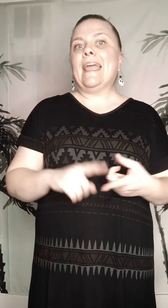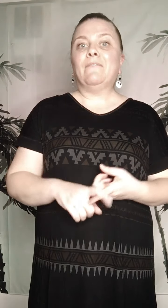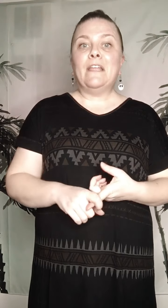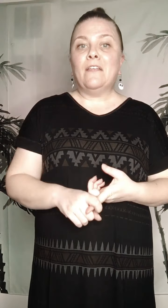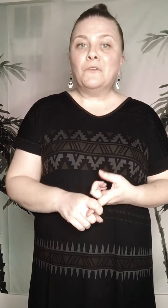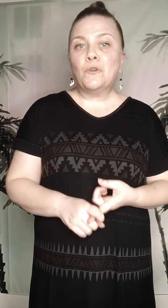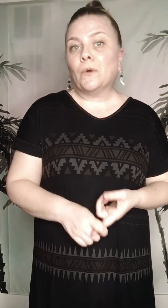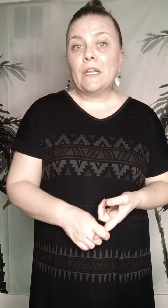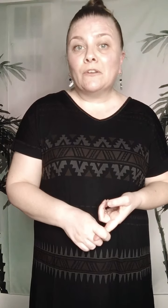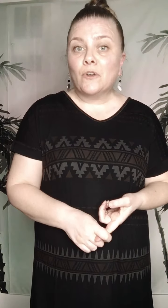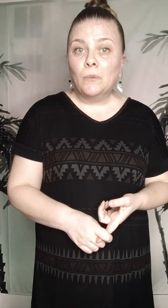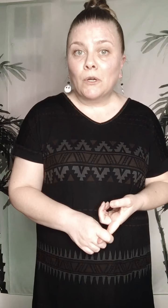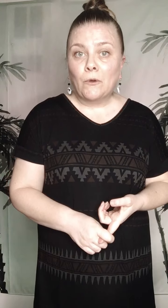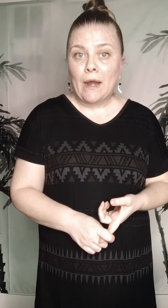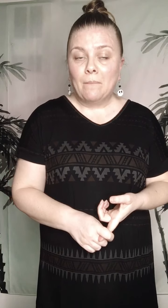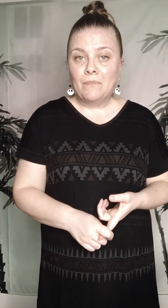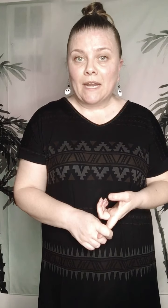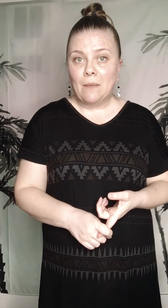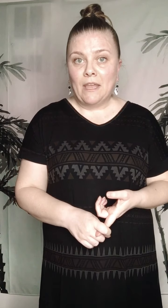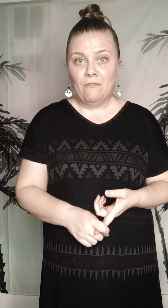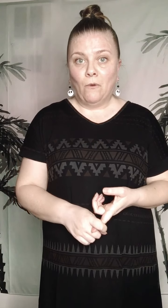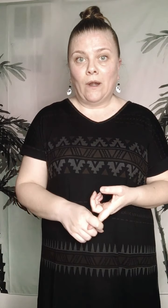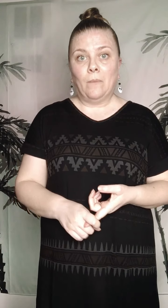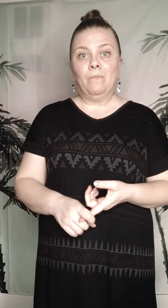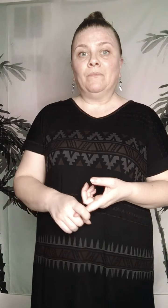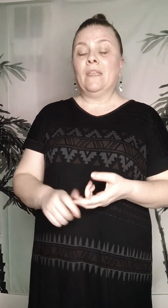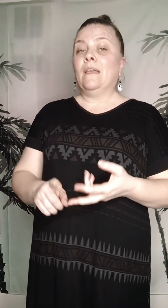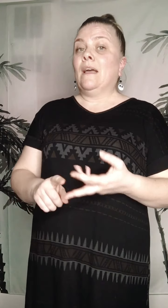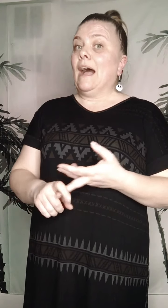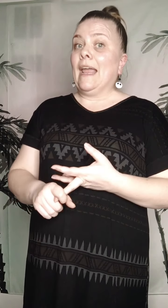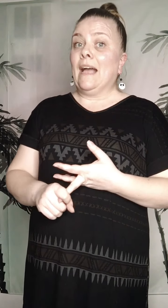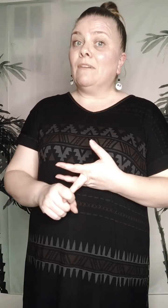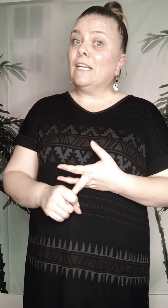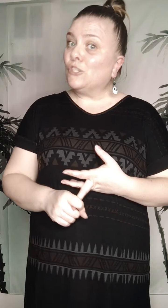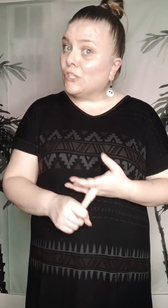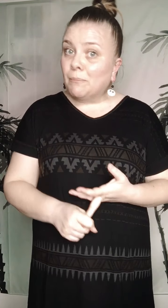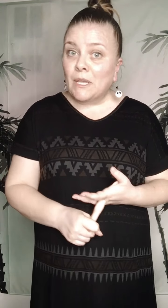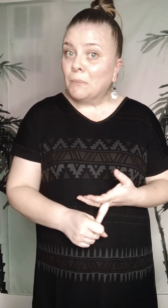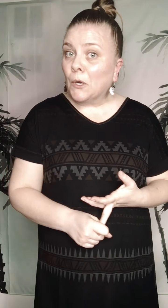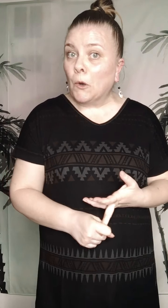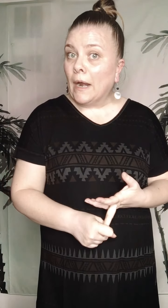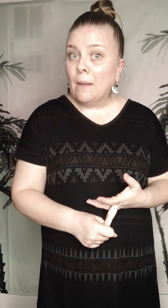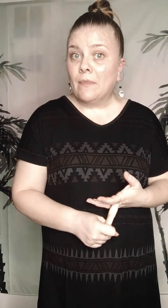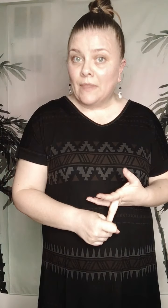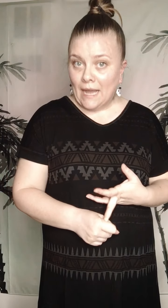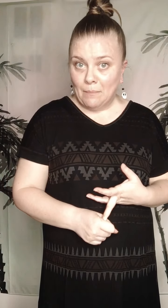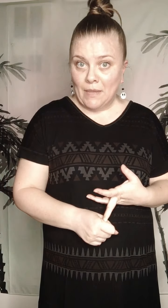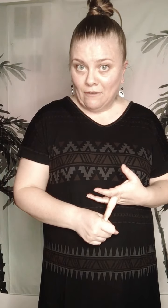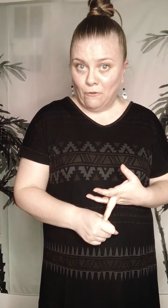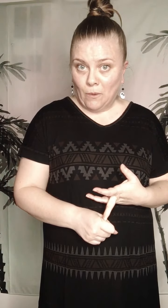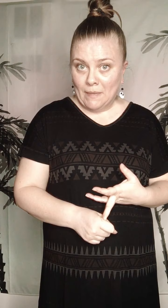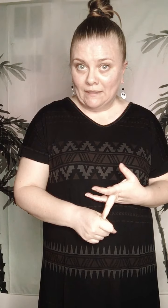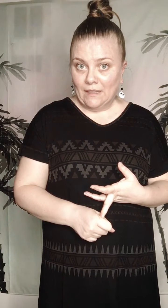have an inventory control program that I pay for. I have a shipping program that I pay for monthly